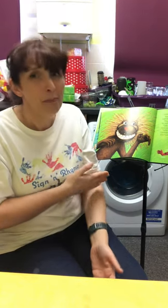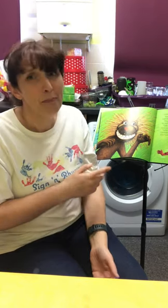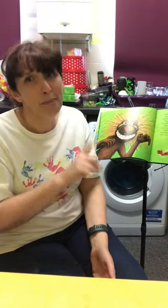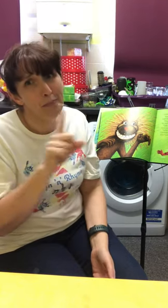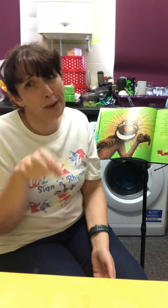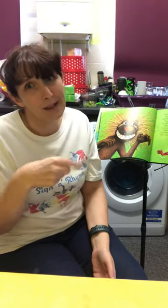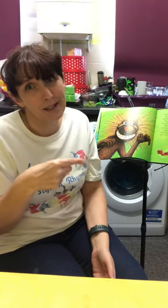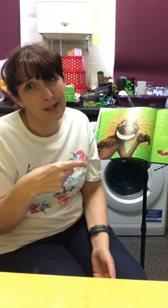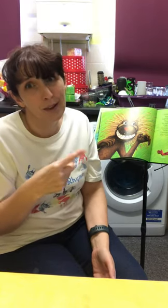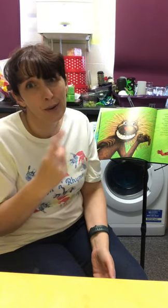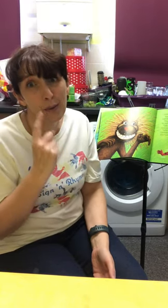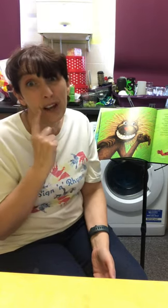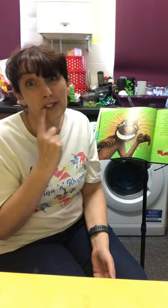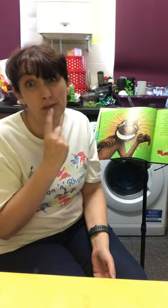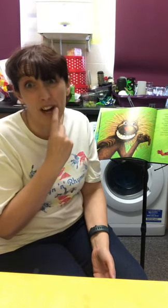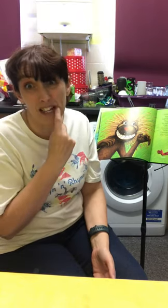but went red.